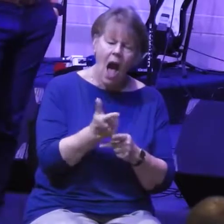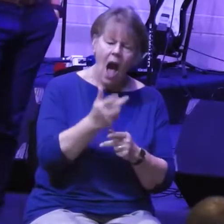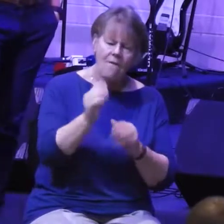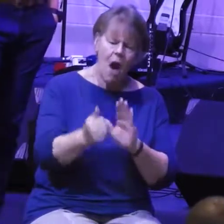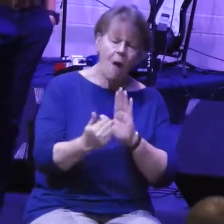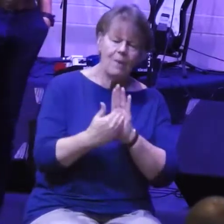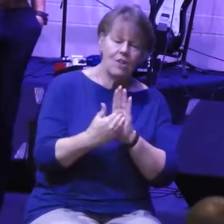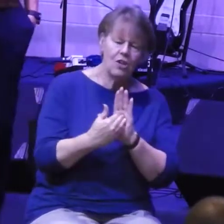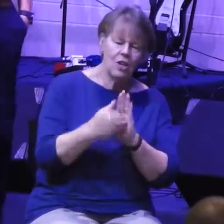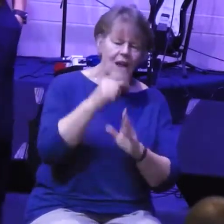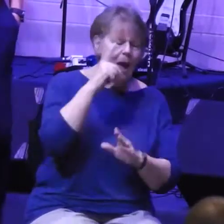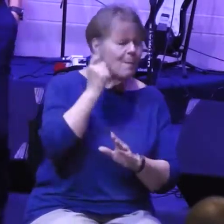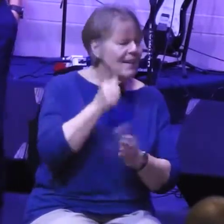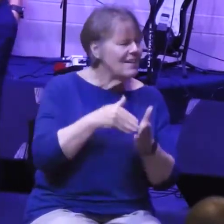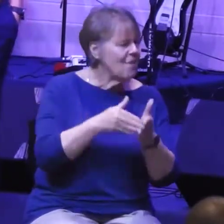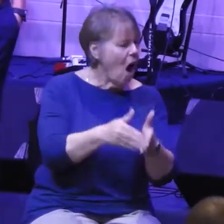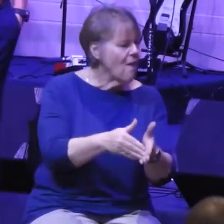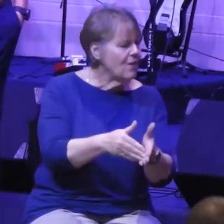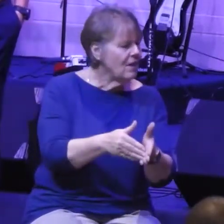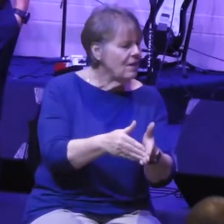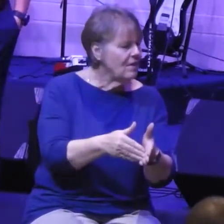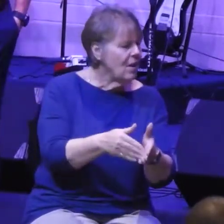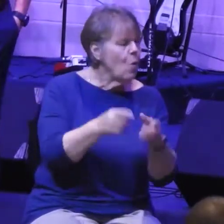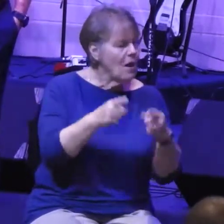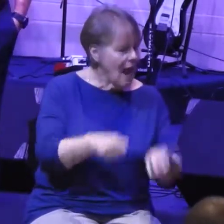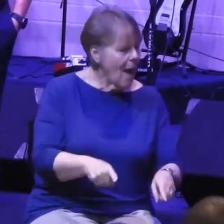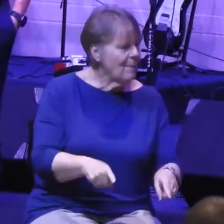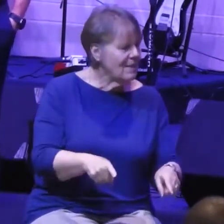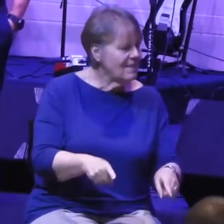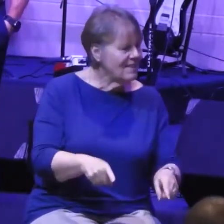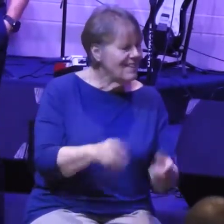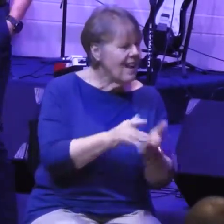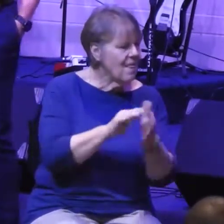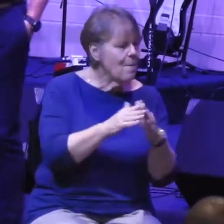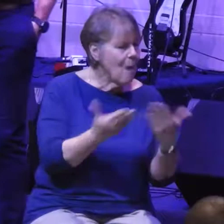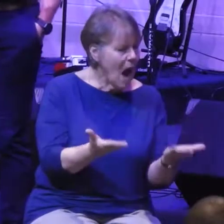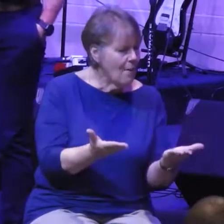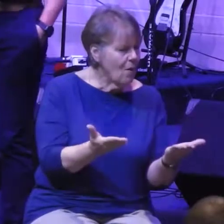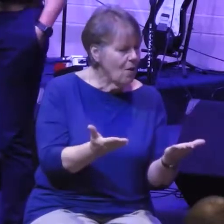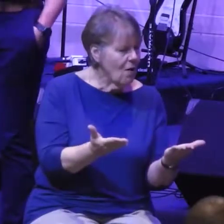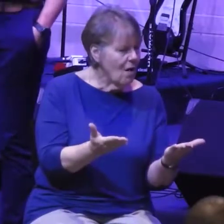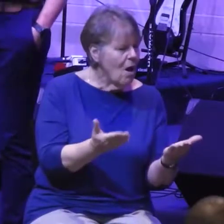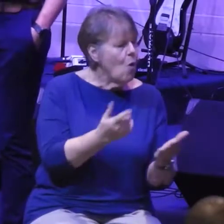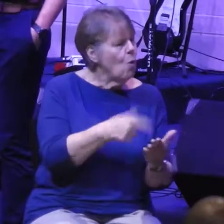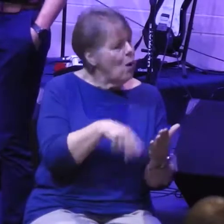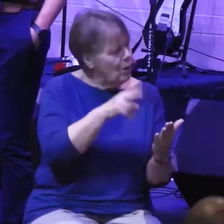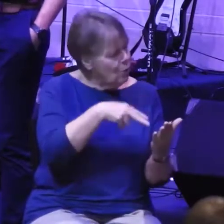Nehemiah and a story from scriptures, what we see them experiencing then